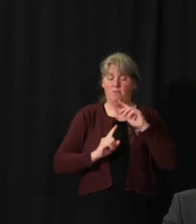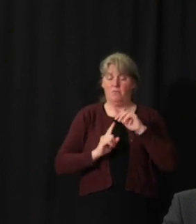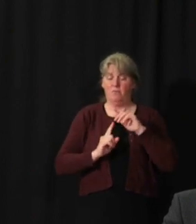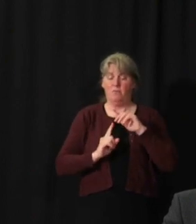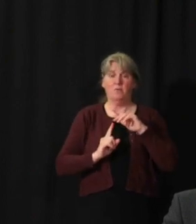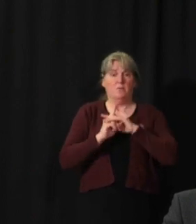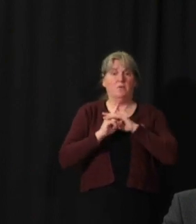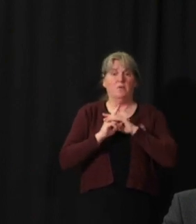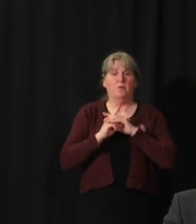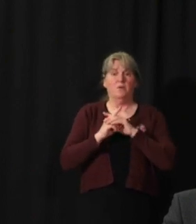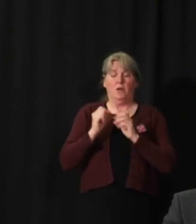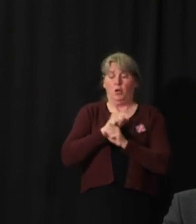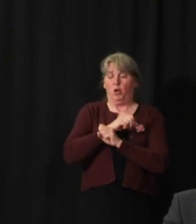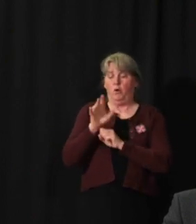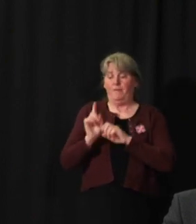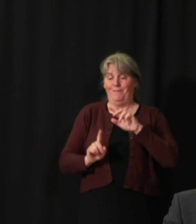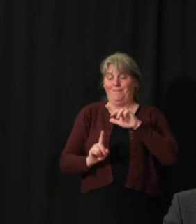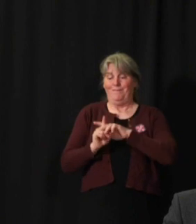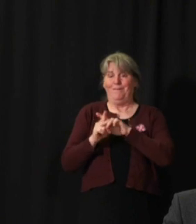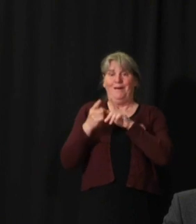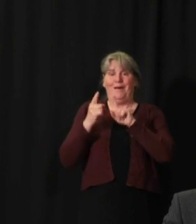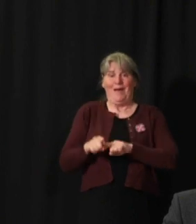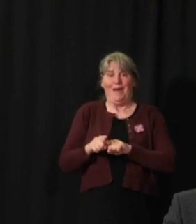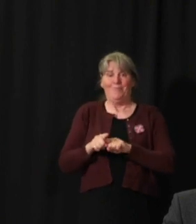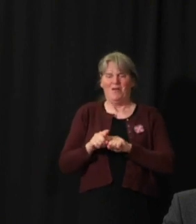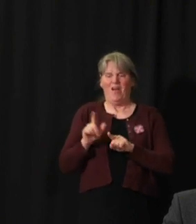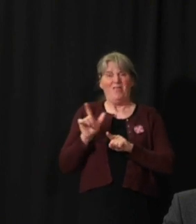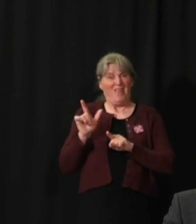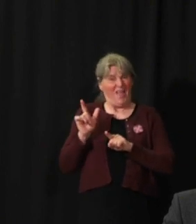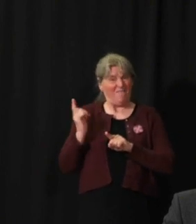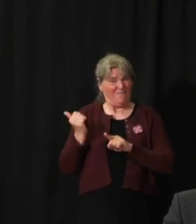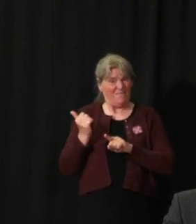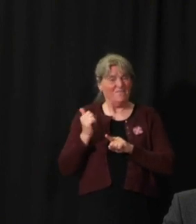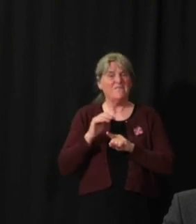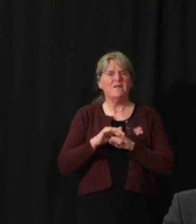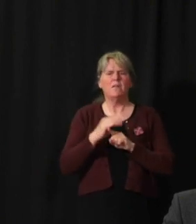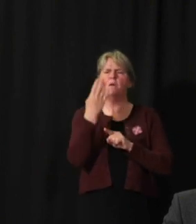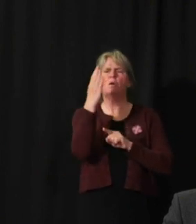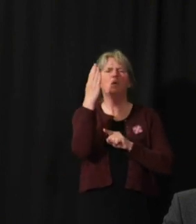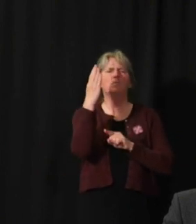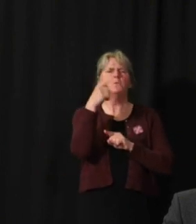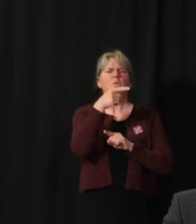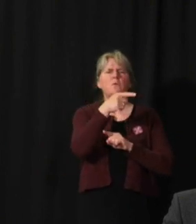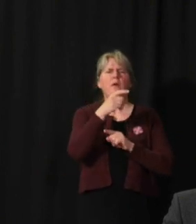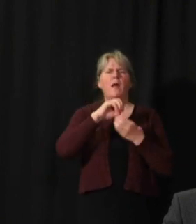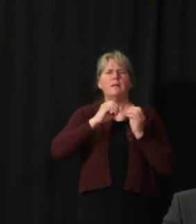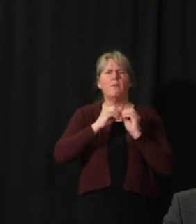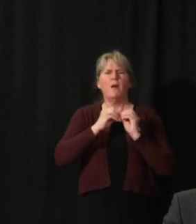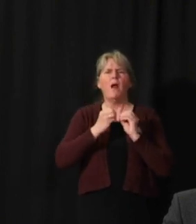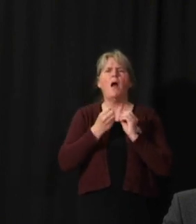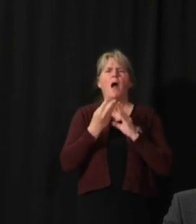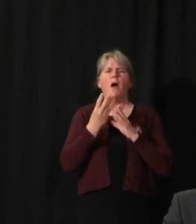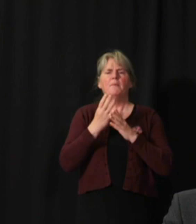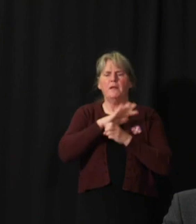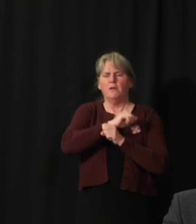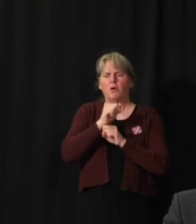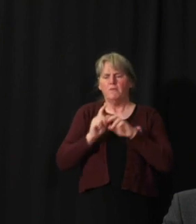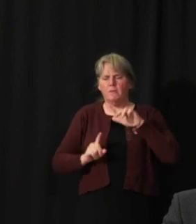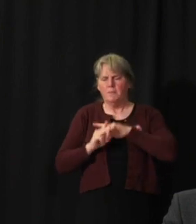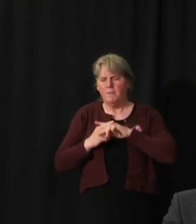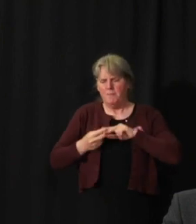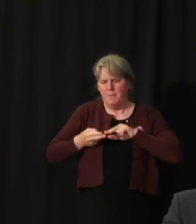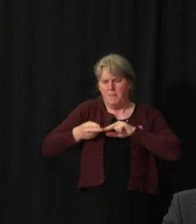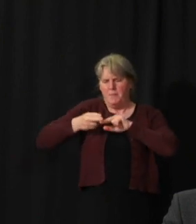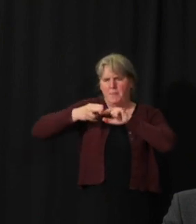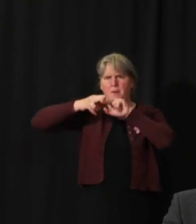one, as you see on the left of the graph, the blue shows the number of accumulated cases that would have occurred after